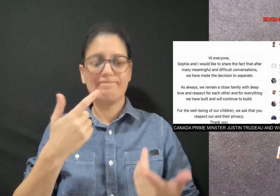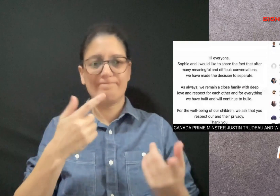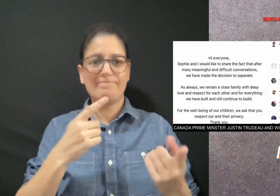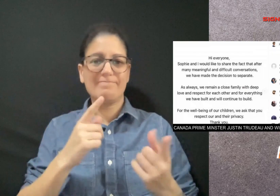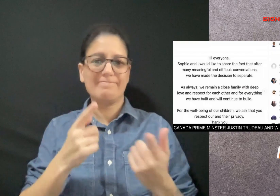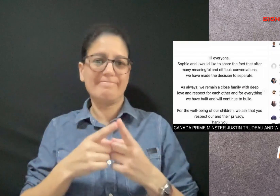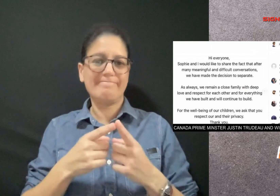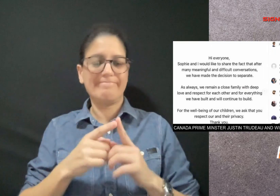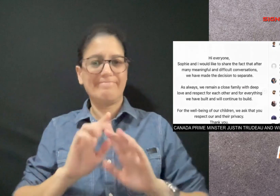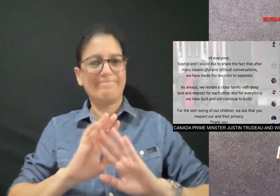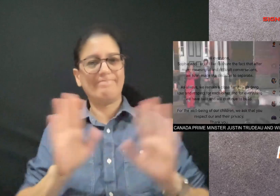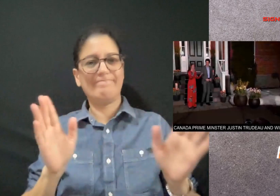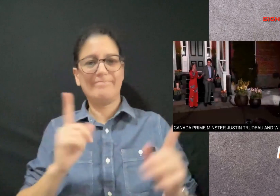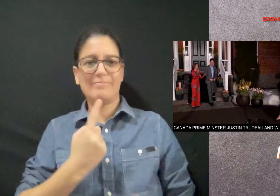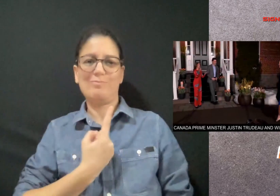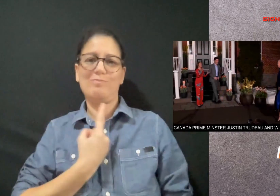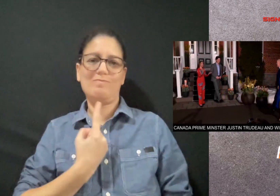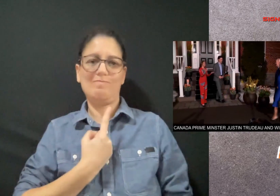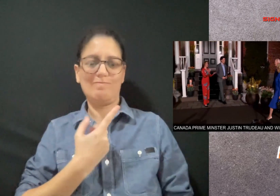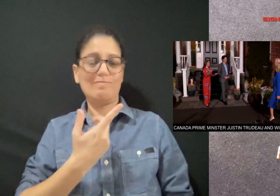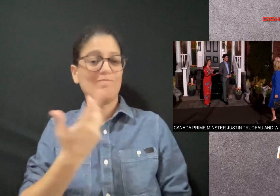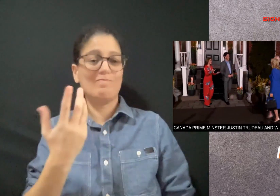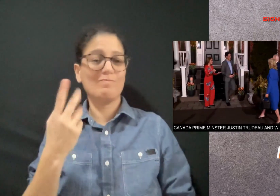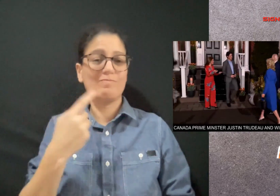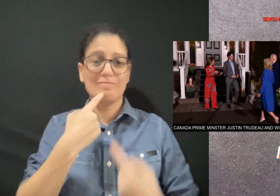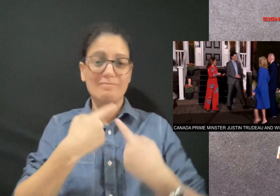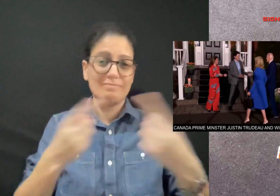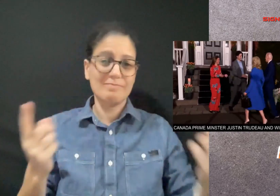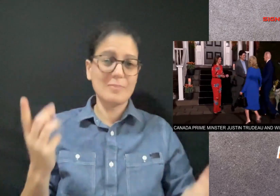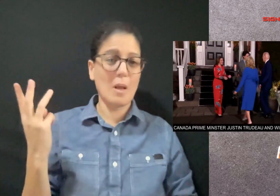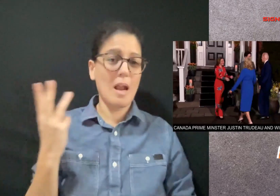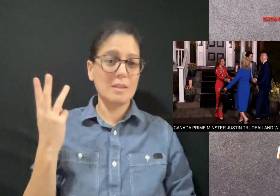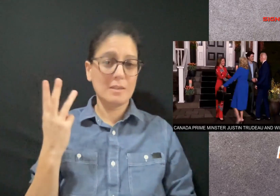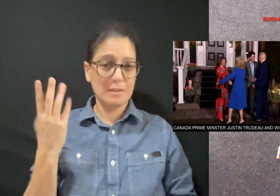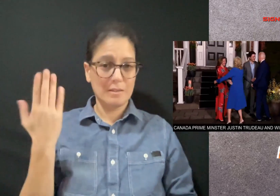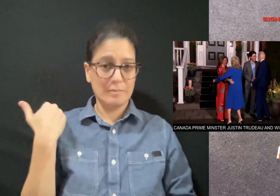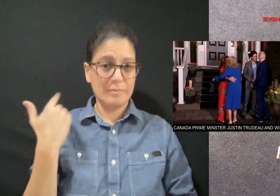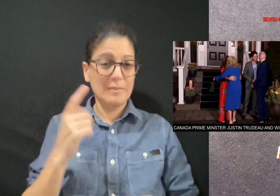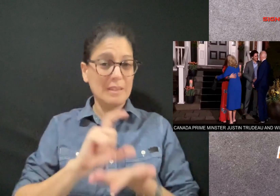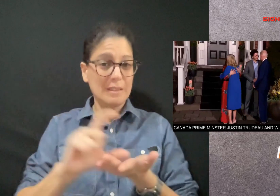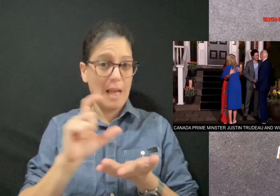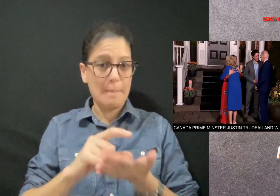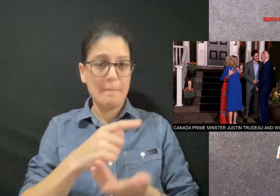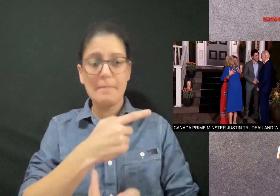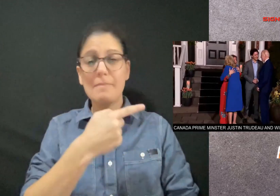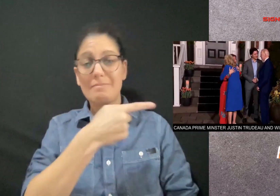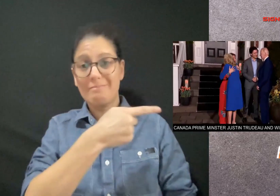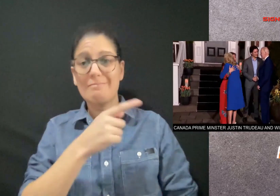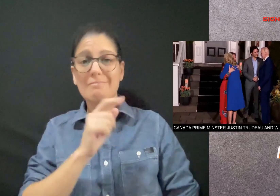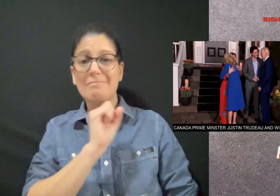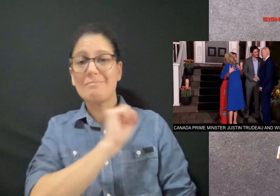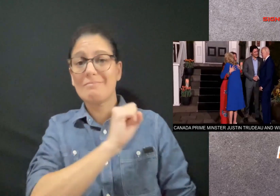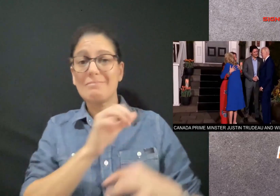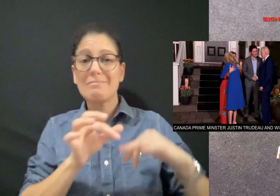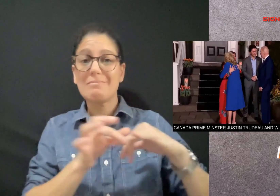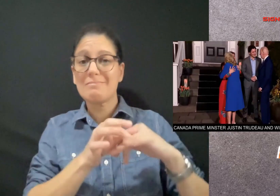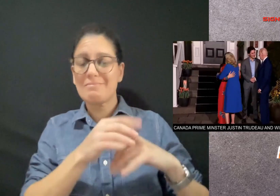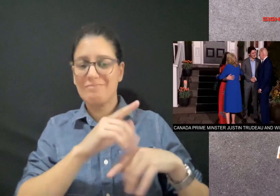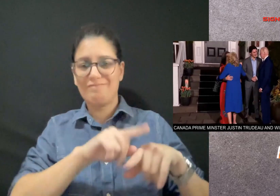he announced Wednesday on Instagram that